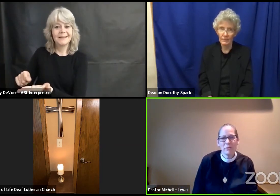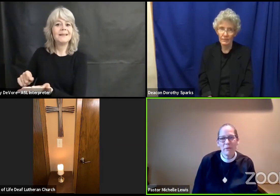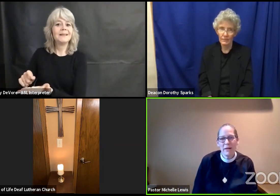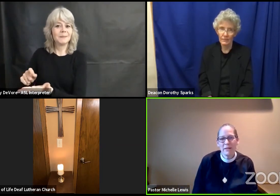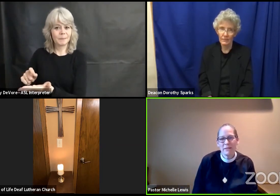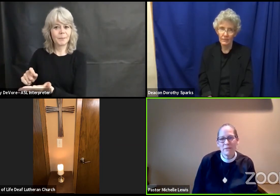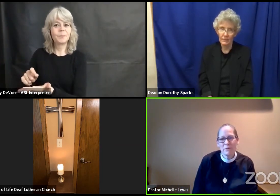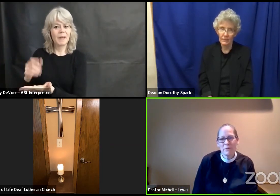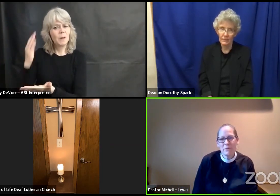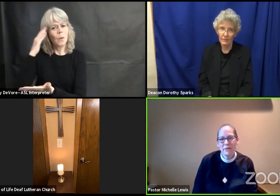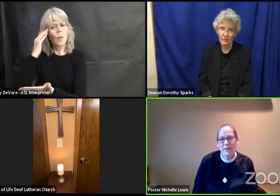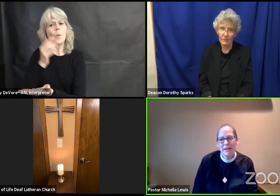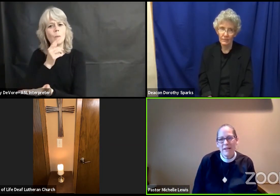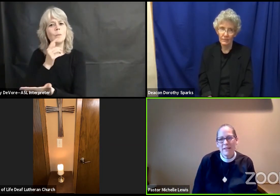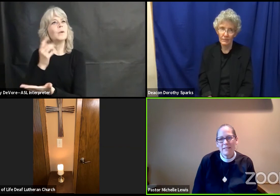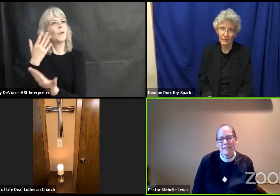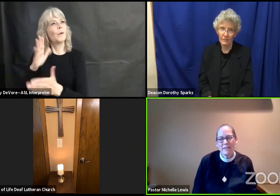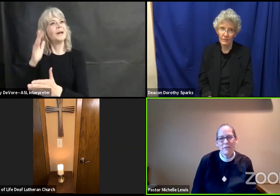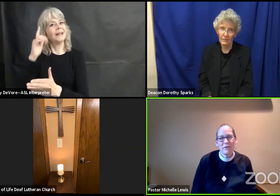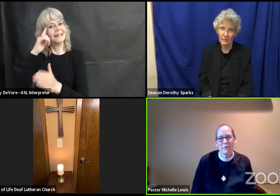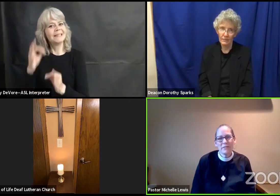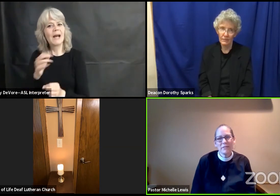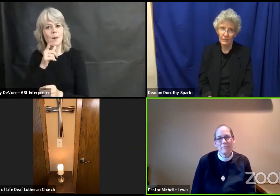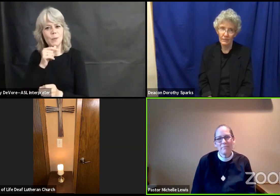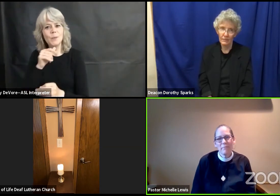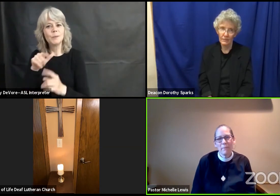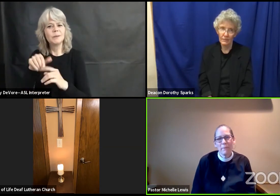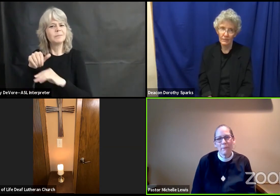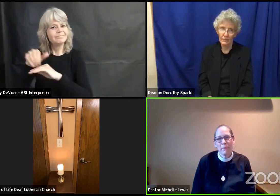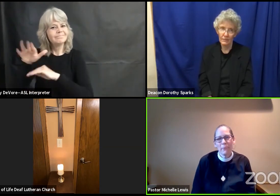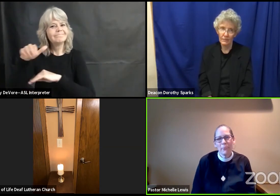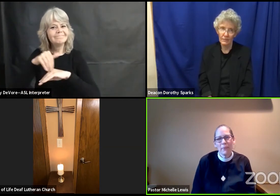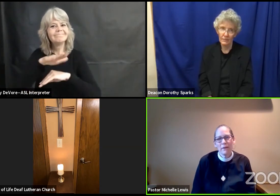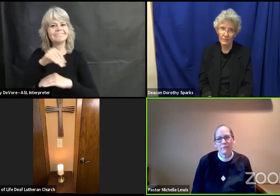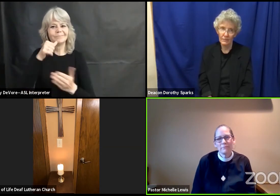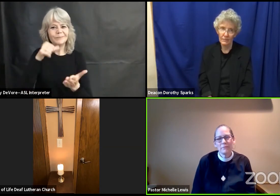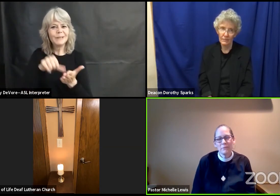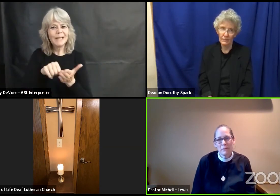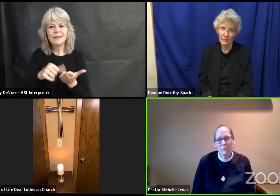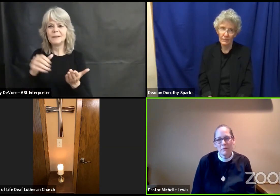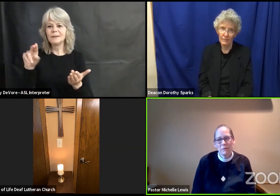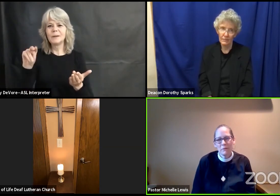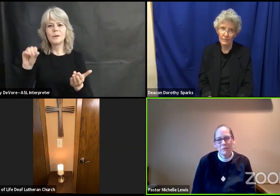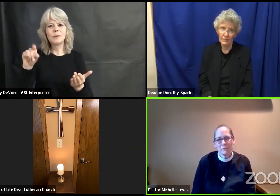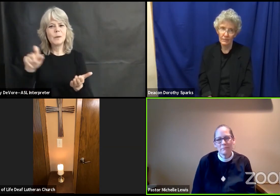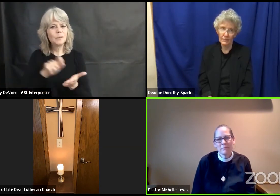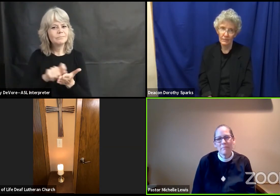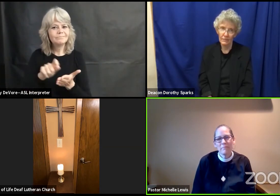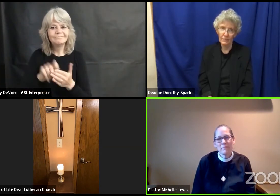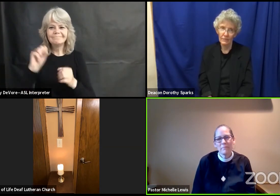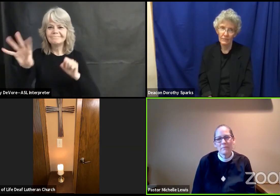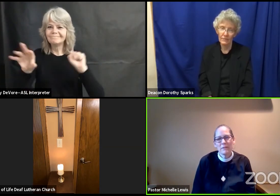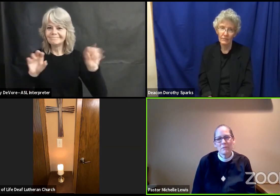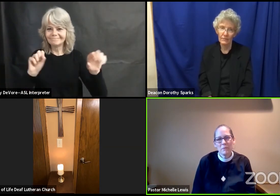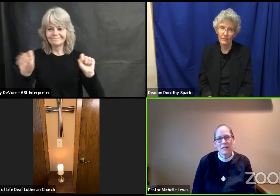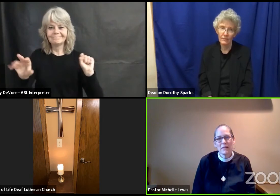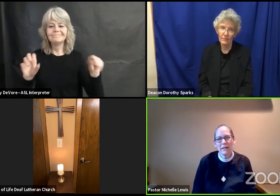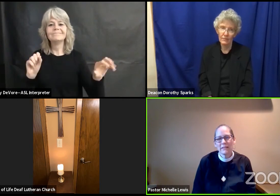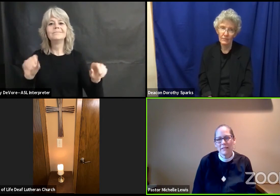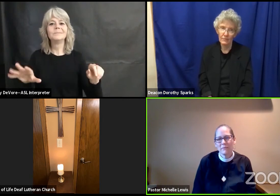write to send a note to people to be connected with